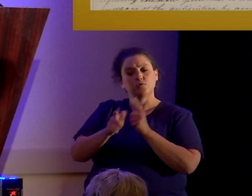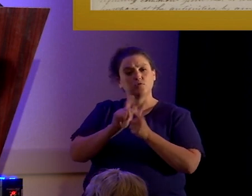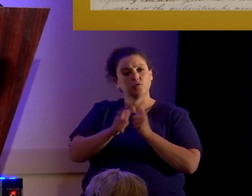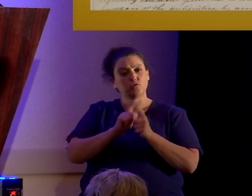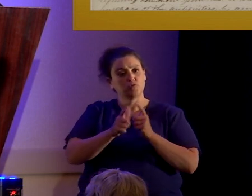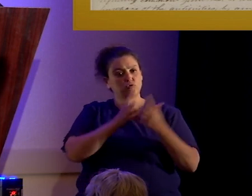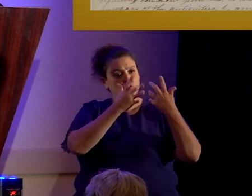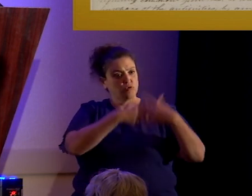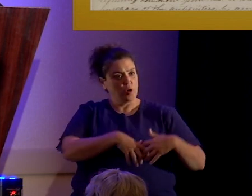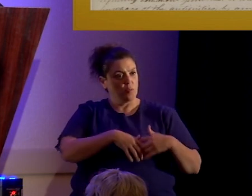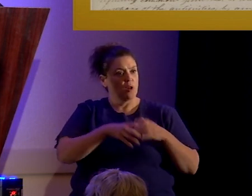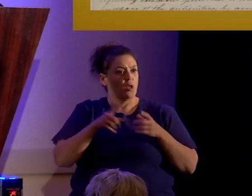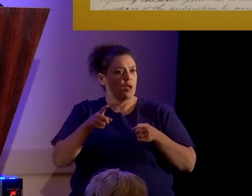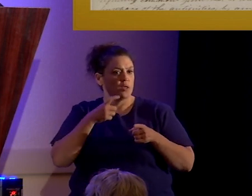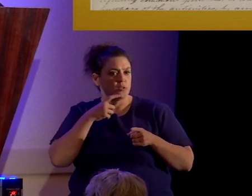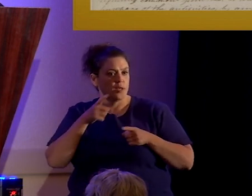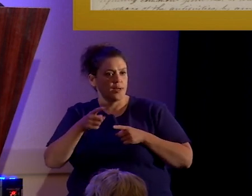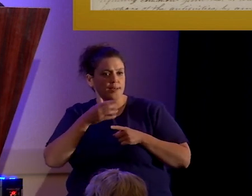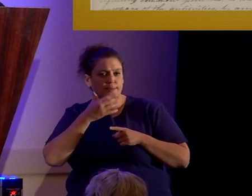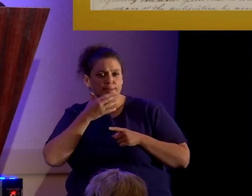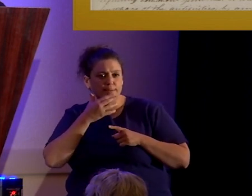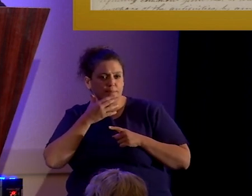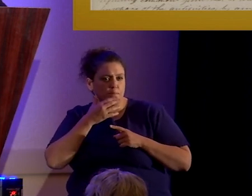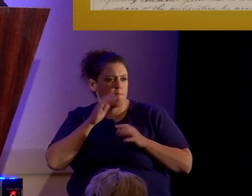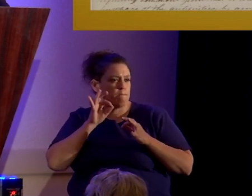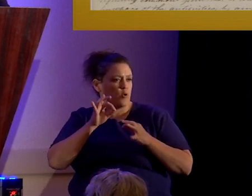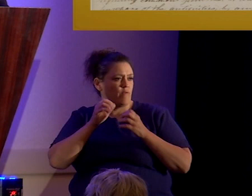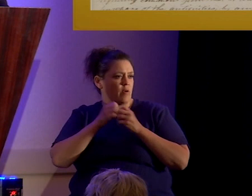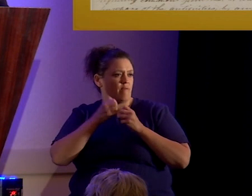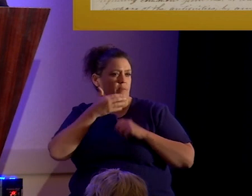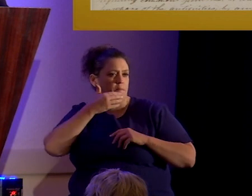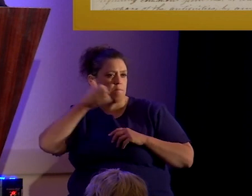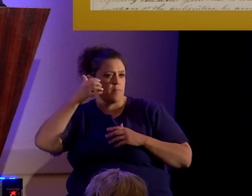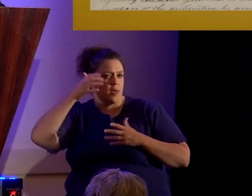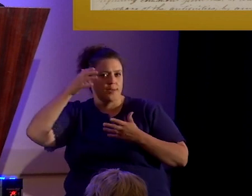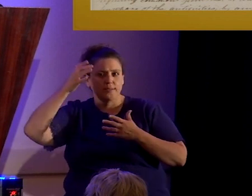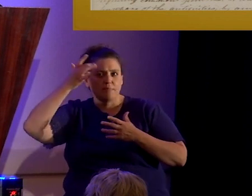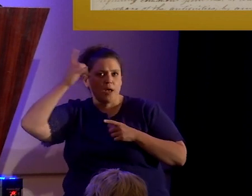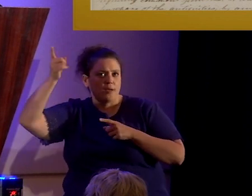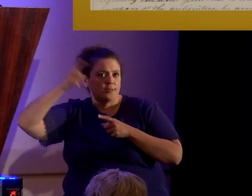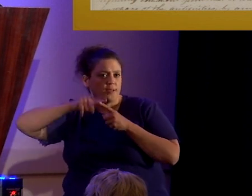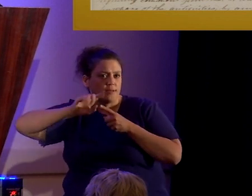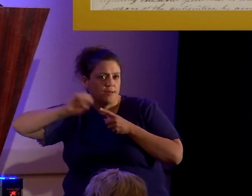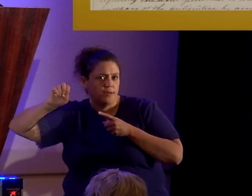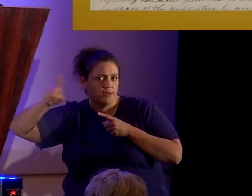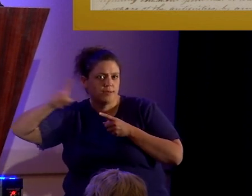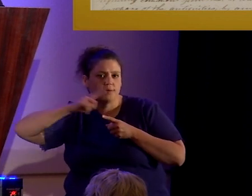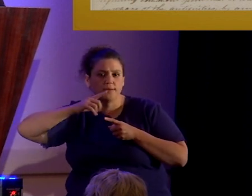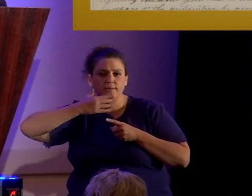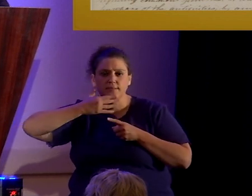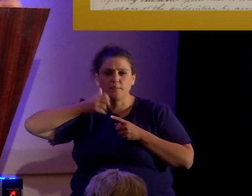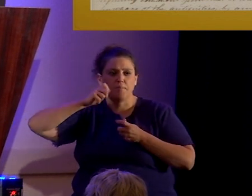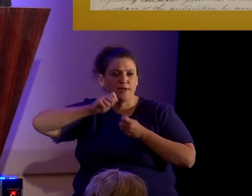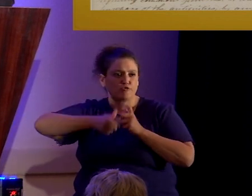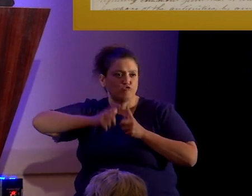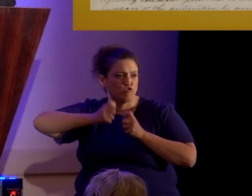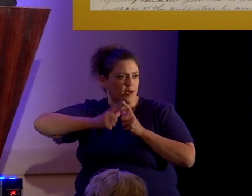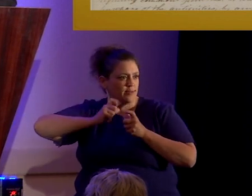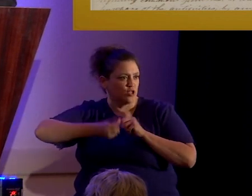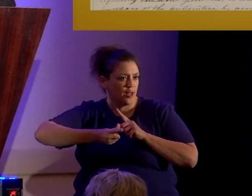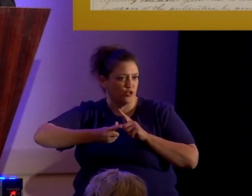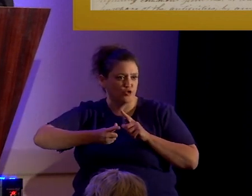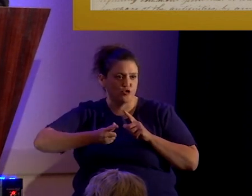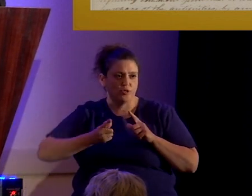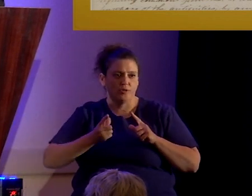that of the best scholars on the east coast. And, uh, that, uh, it is in many ways the best translation that,